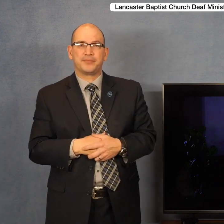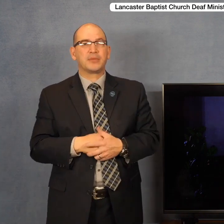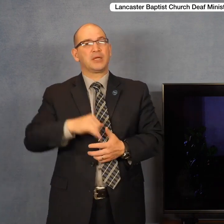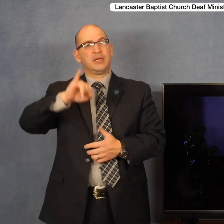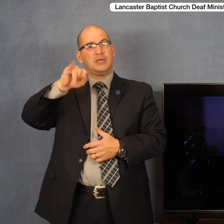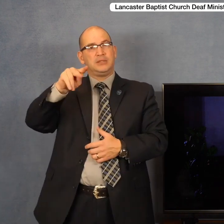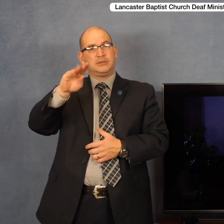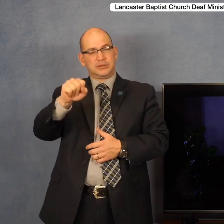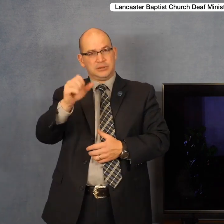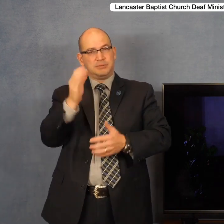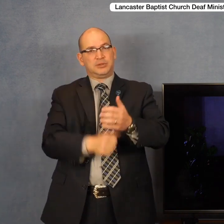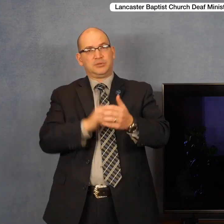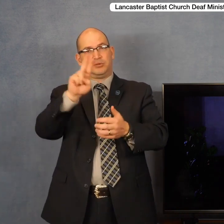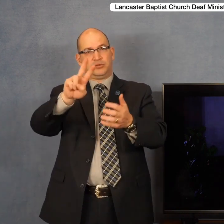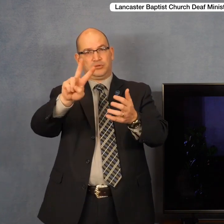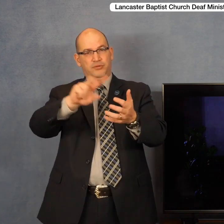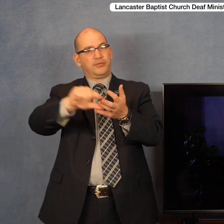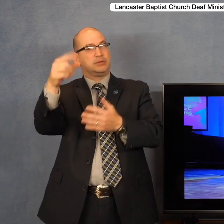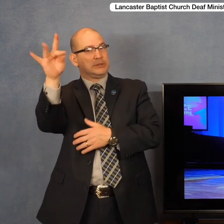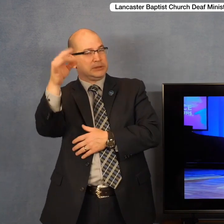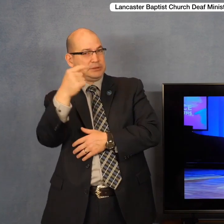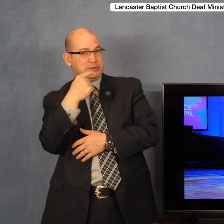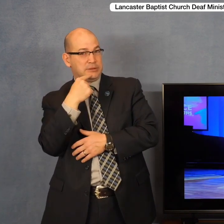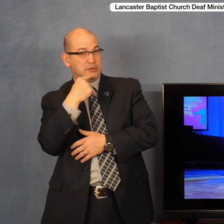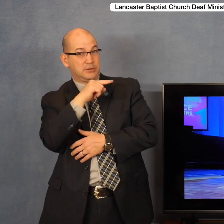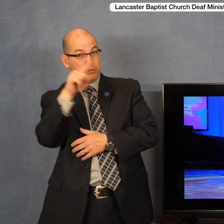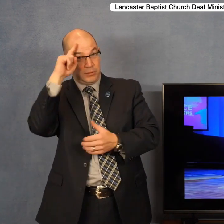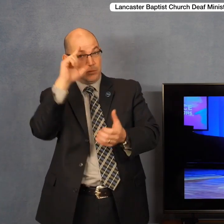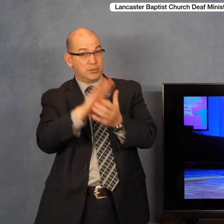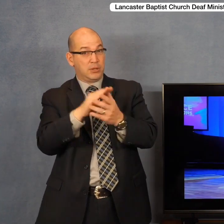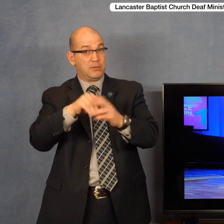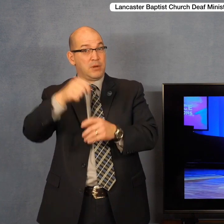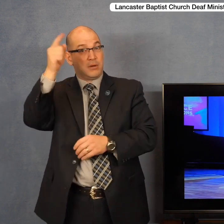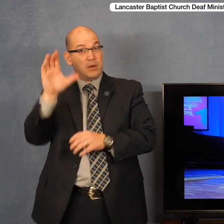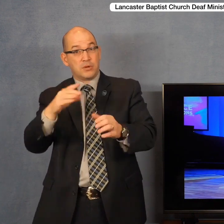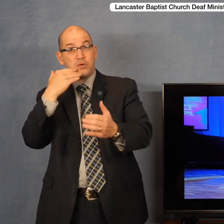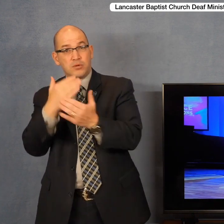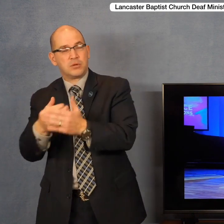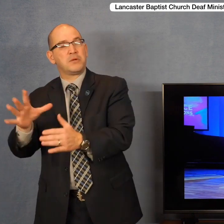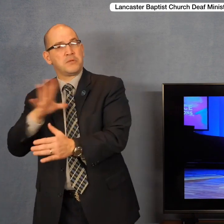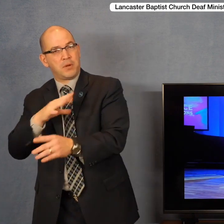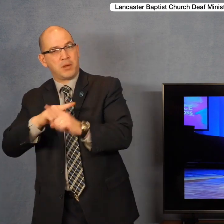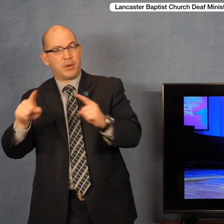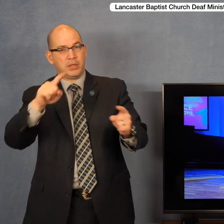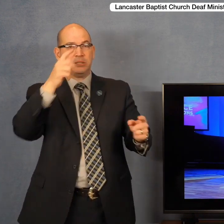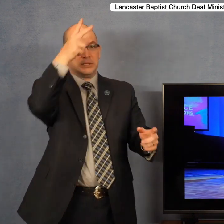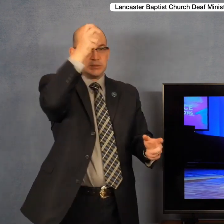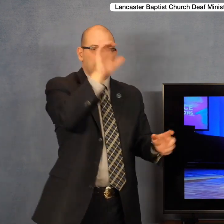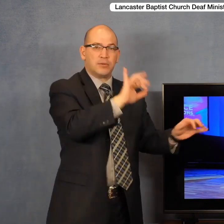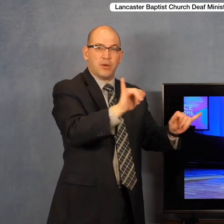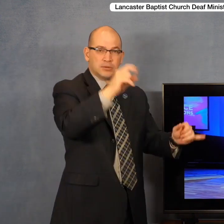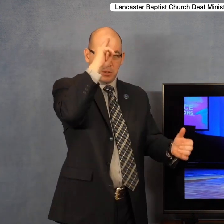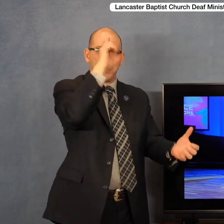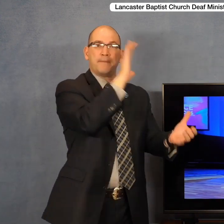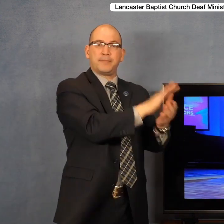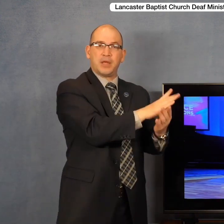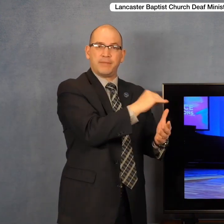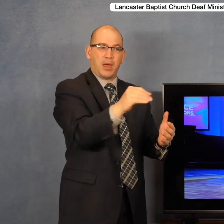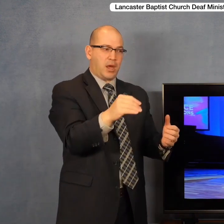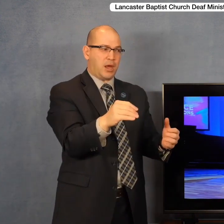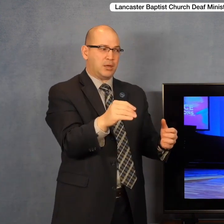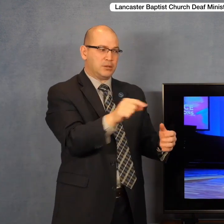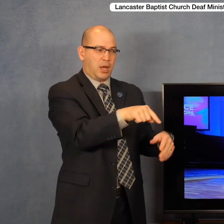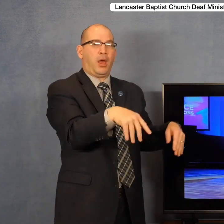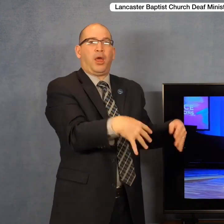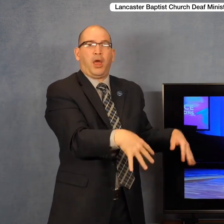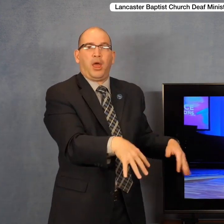is one God, thou doest well. The devils also believe and tremble. Someone might say, Oh, I just felt goose pimples,